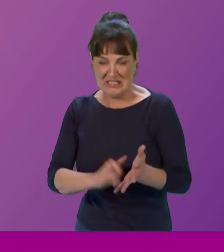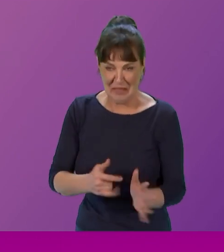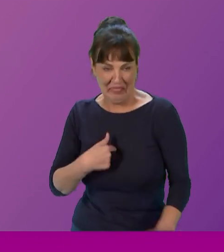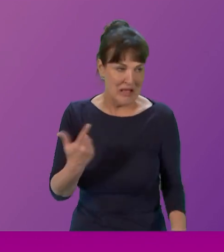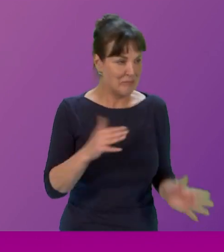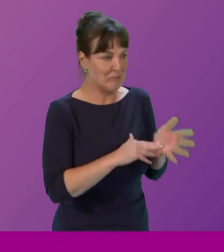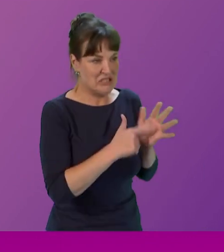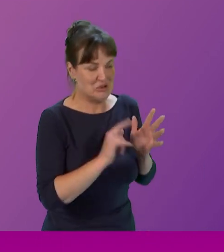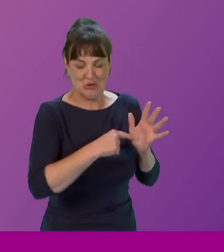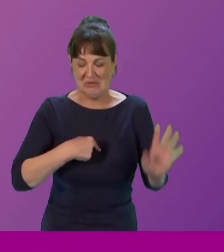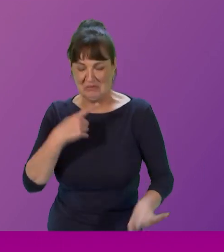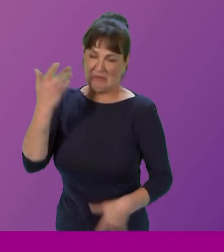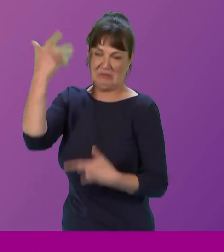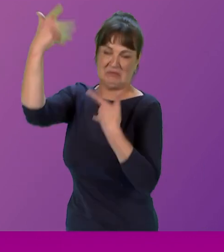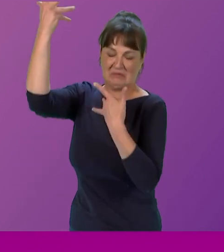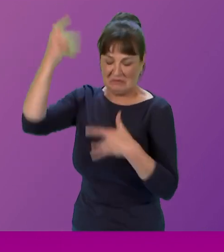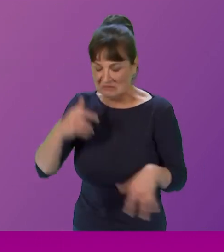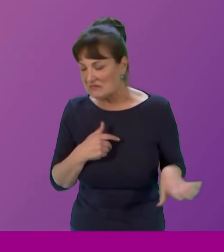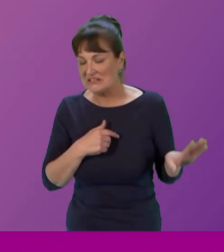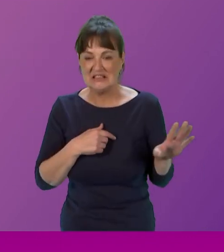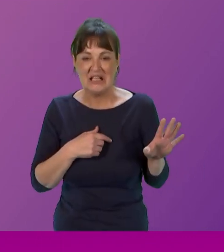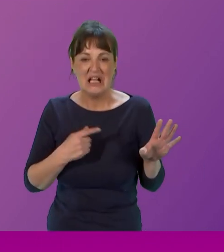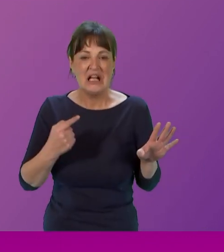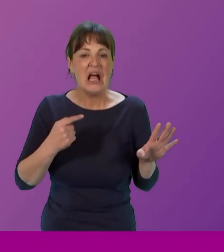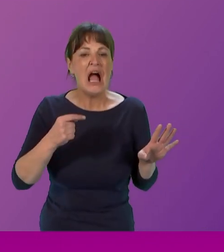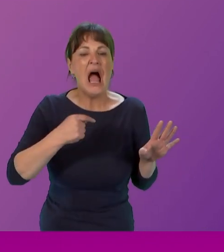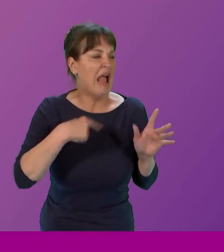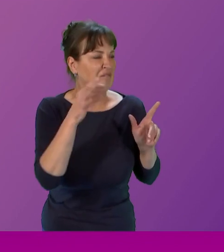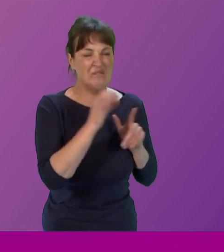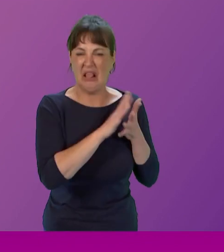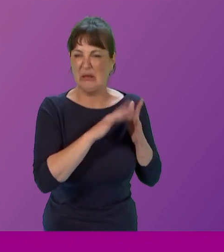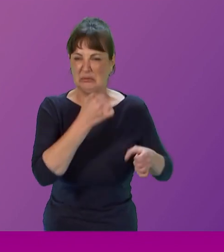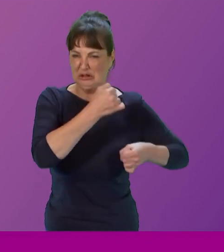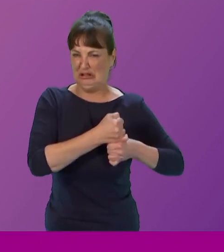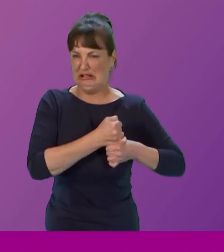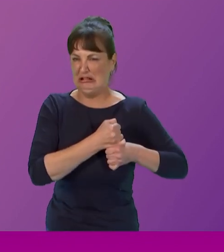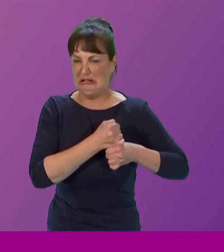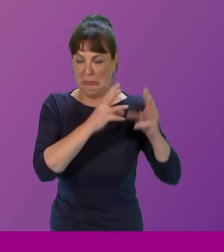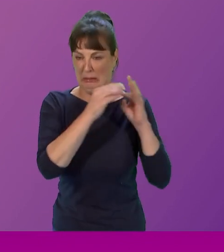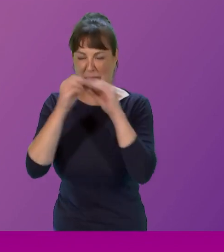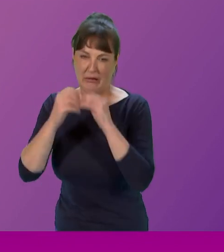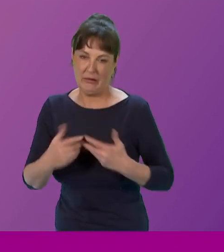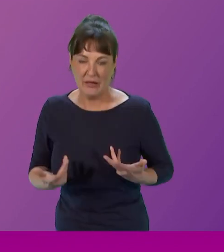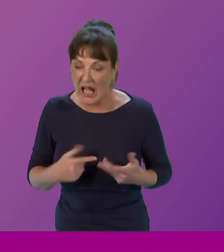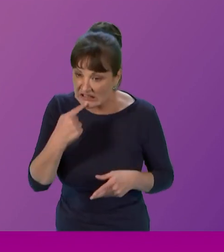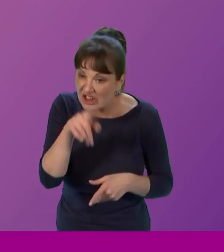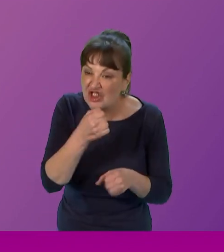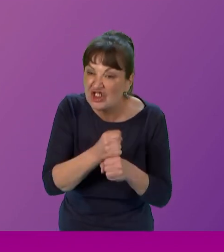One of them is something like Philip G. Martin or something like that. And I said to him, does the G stand for God? And he said, no.